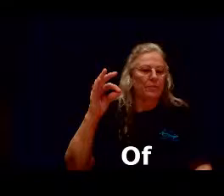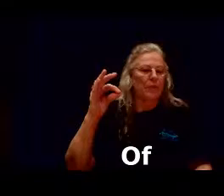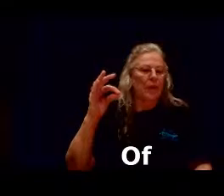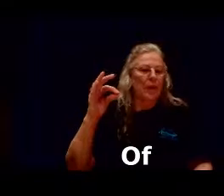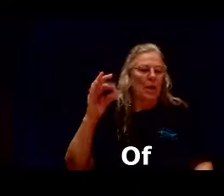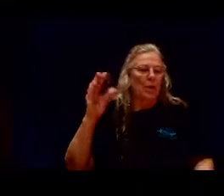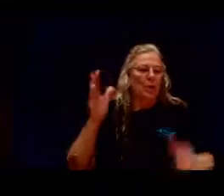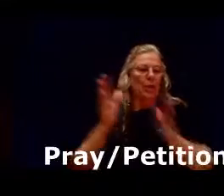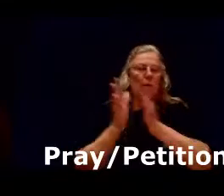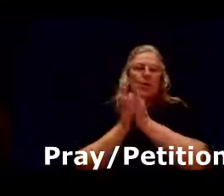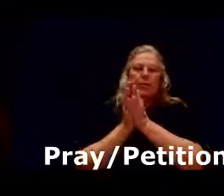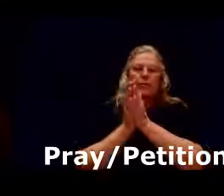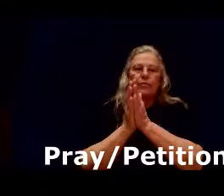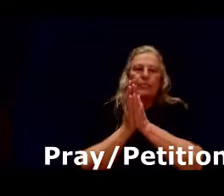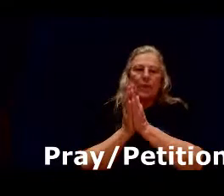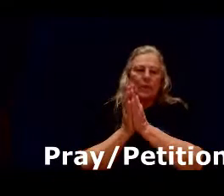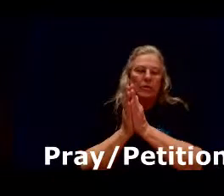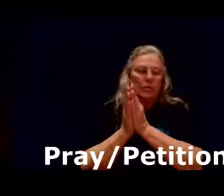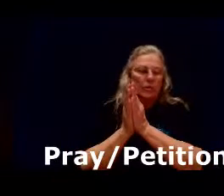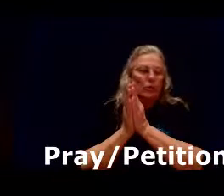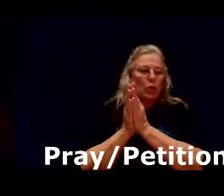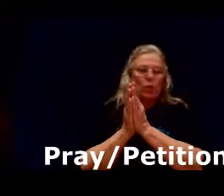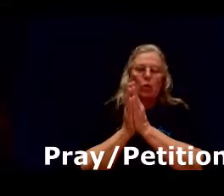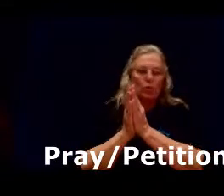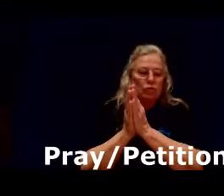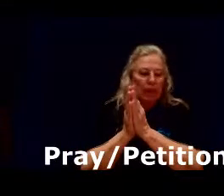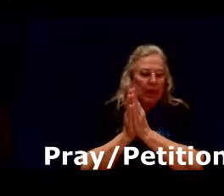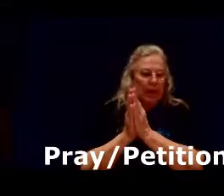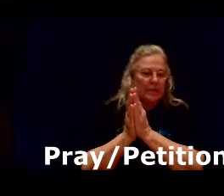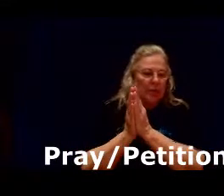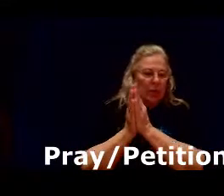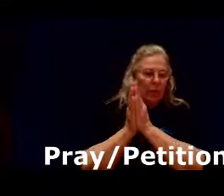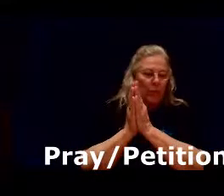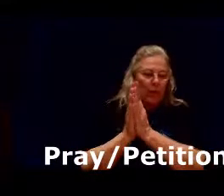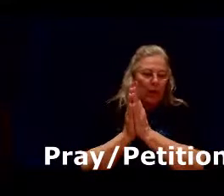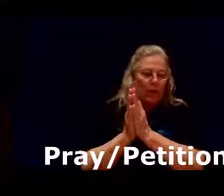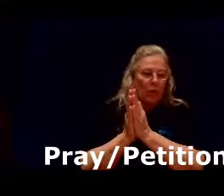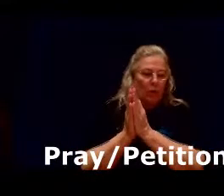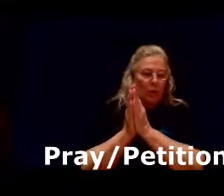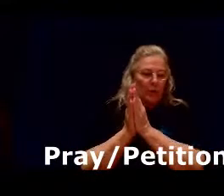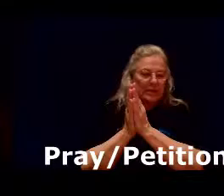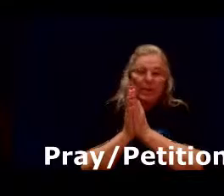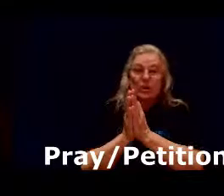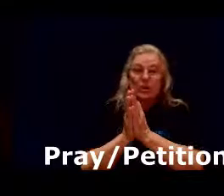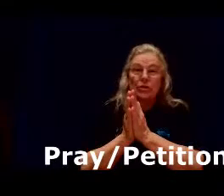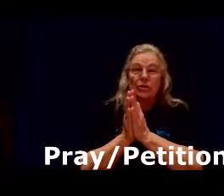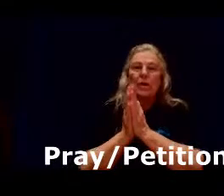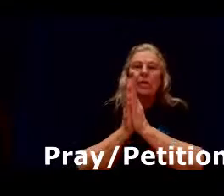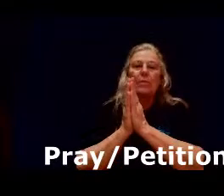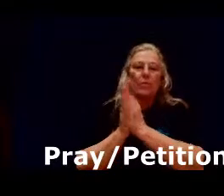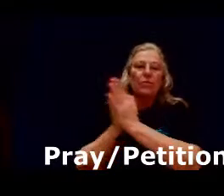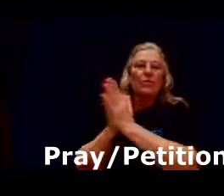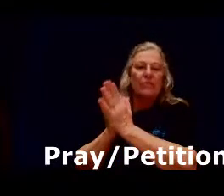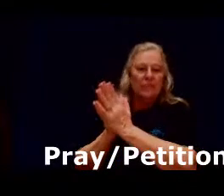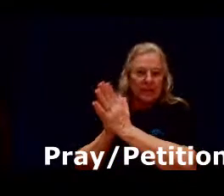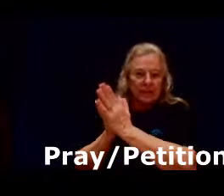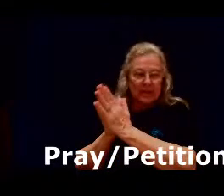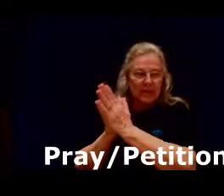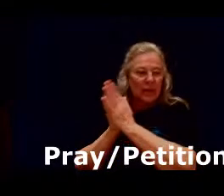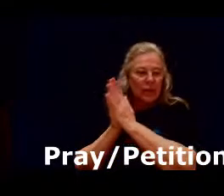prayer and you're just going to close your hands prayer or petitions both of them the same thing